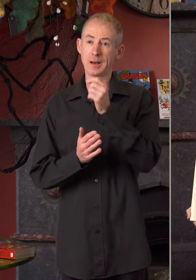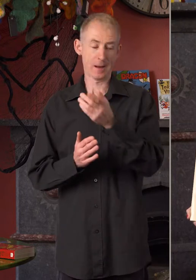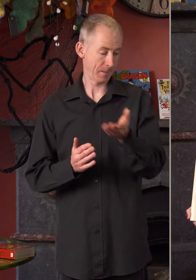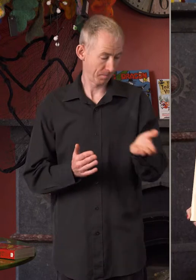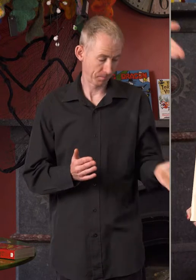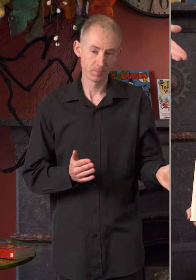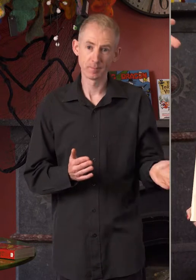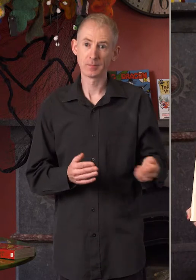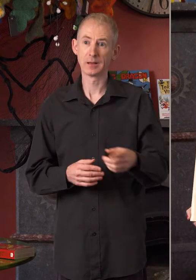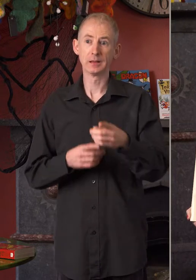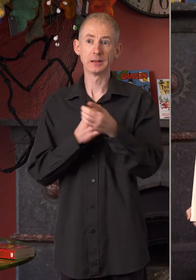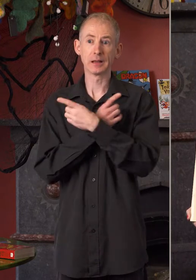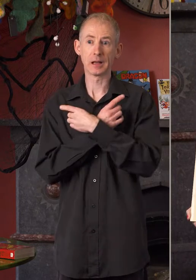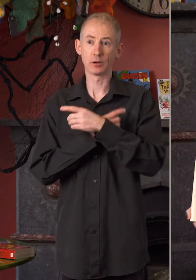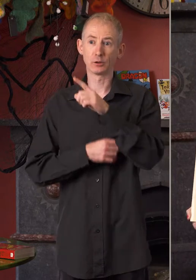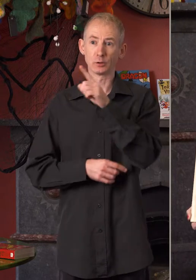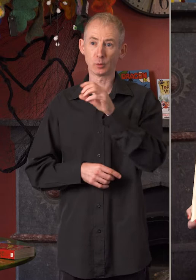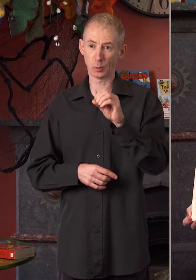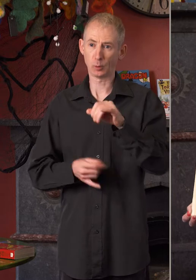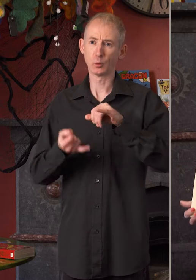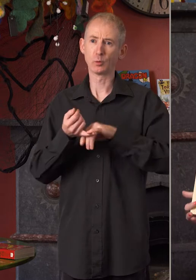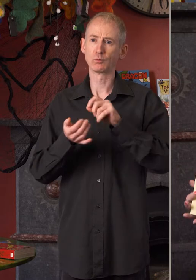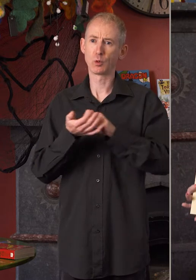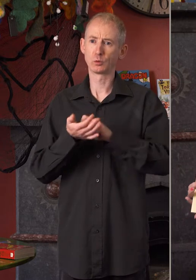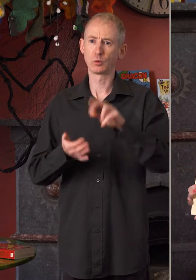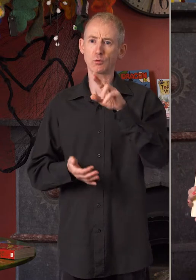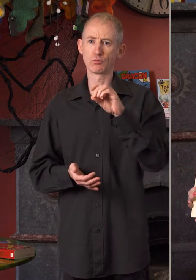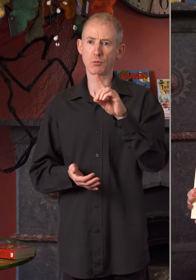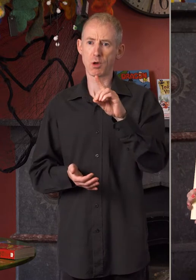Zoo by Rod Campbell published by Macmillan.